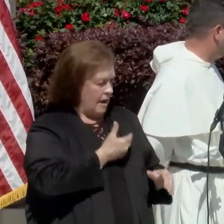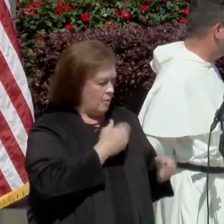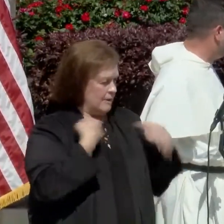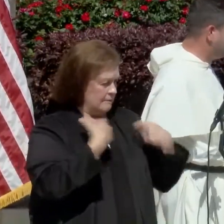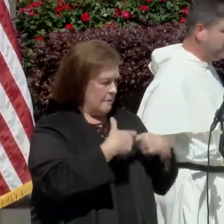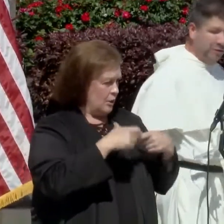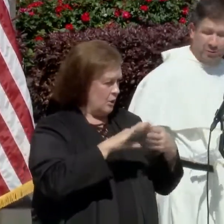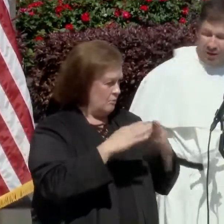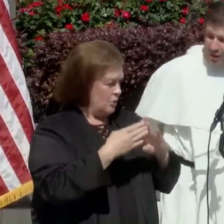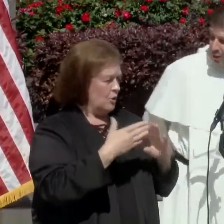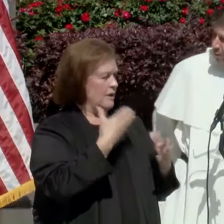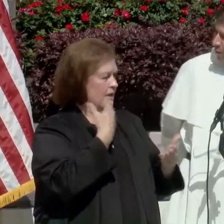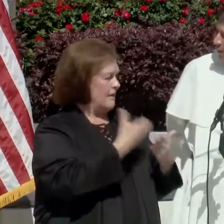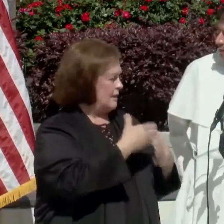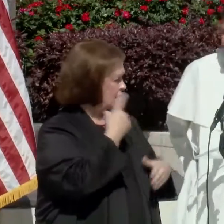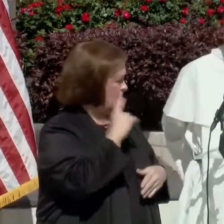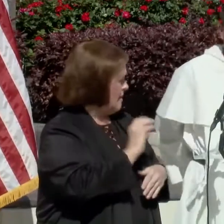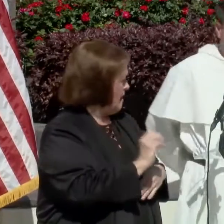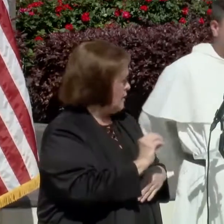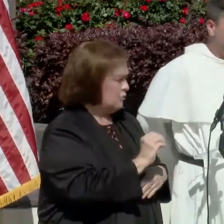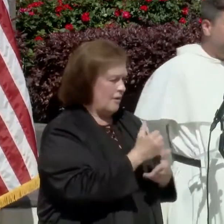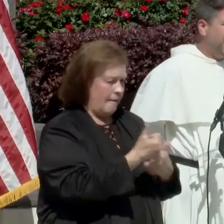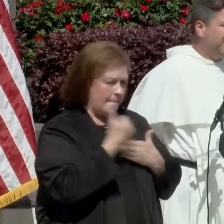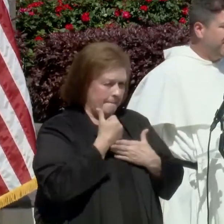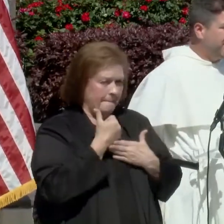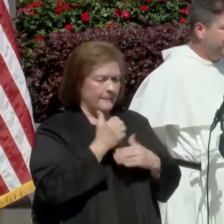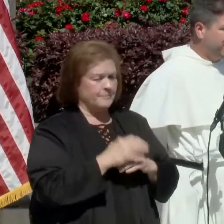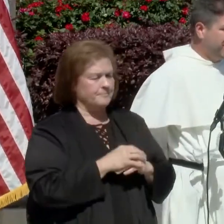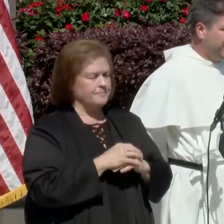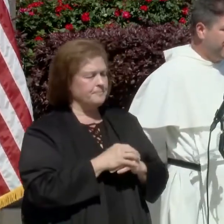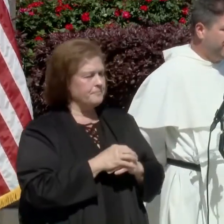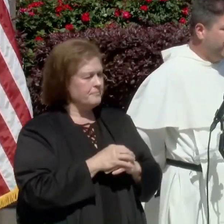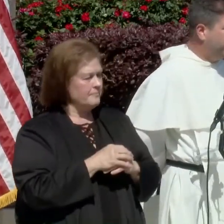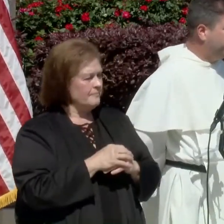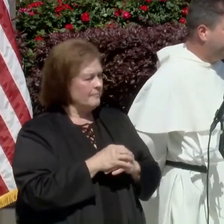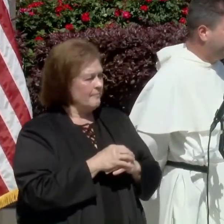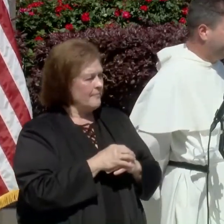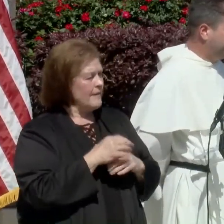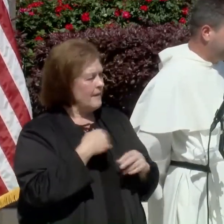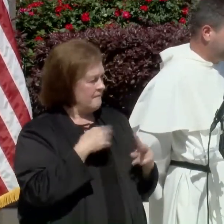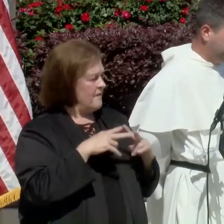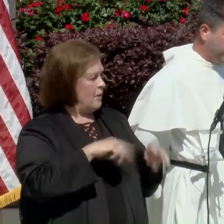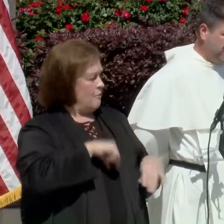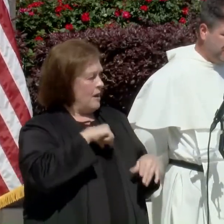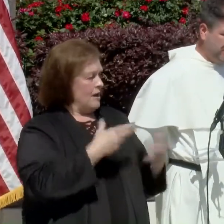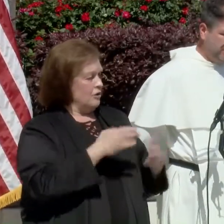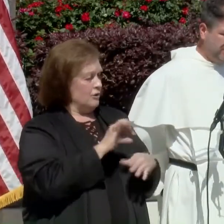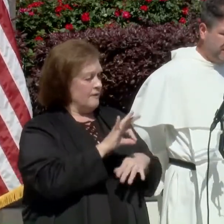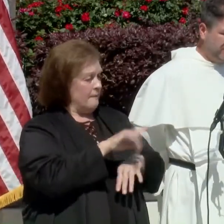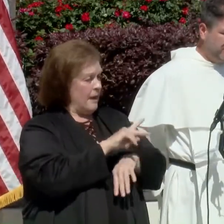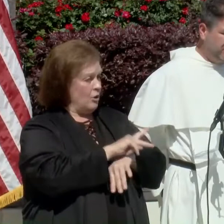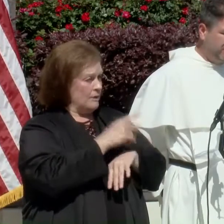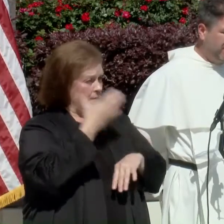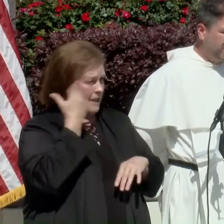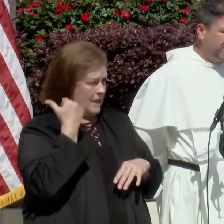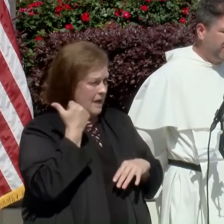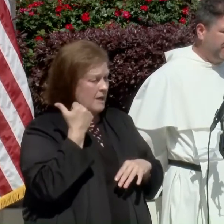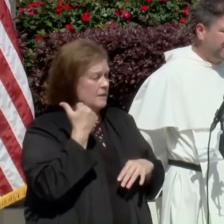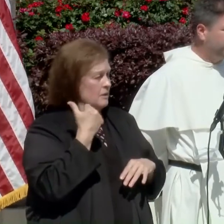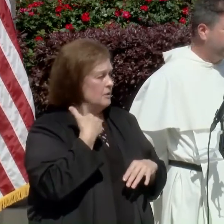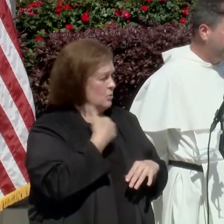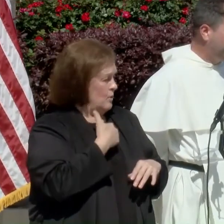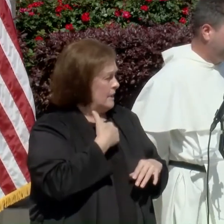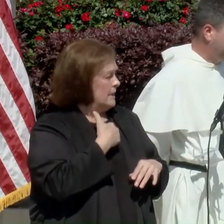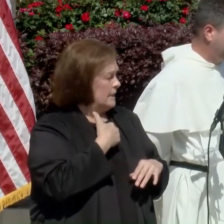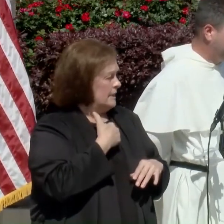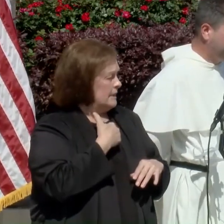Thank you to Oshner, to the Health Department. I have to say that I feel very proud of being in Jefferson Parish because, uh, so far we have